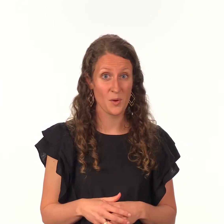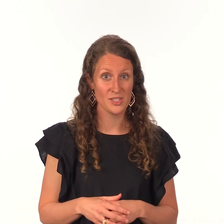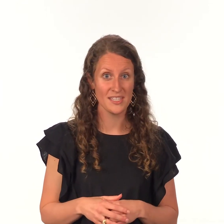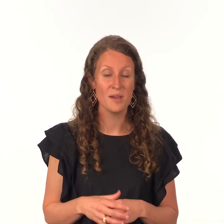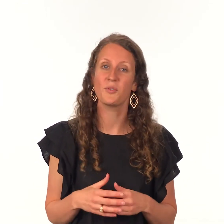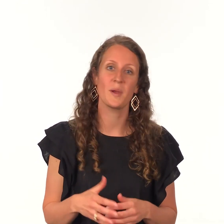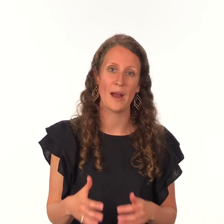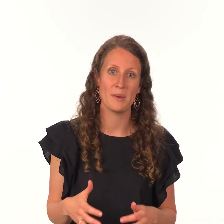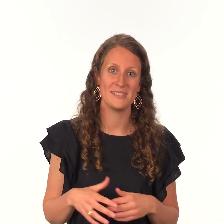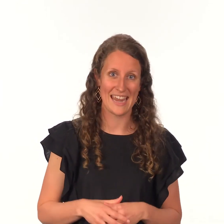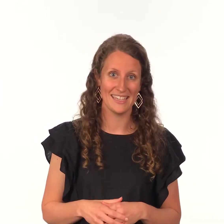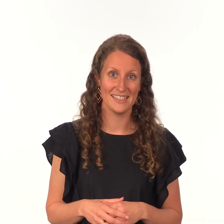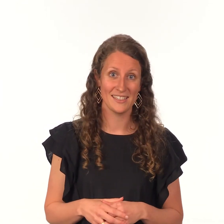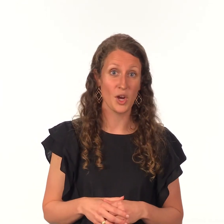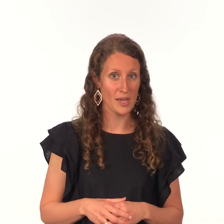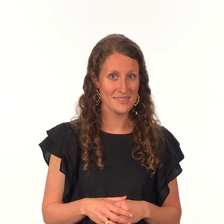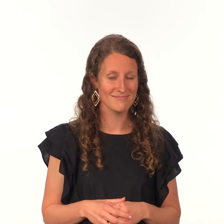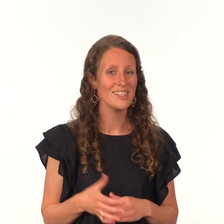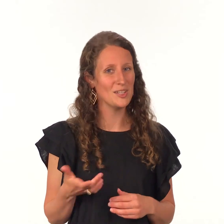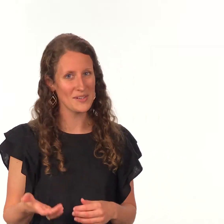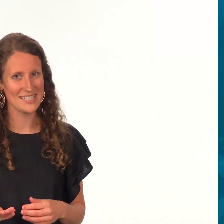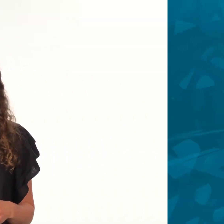question before we wrap up today grown-ups you know what to do